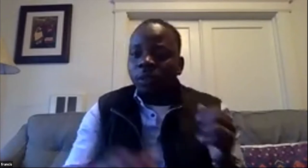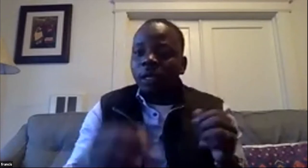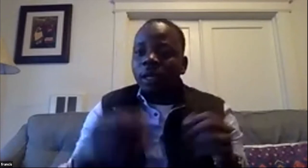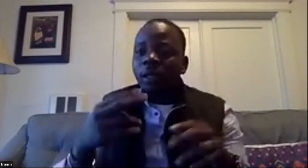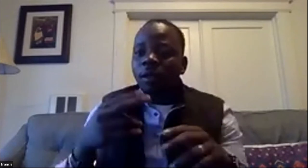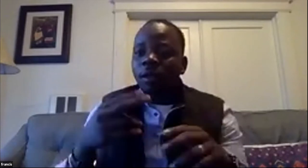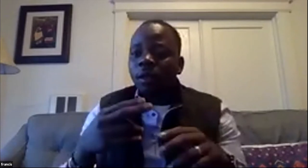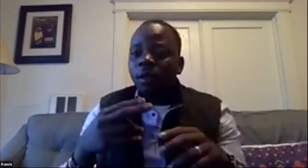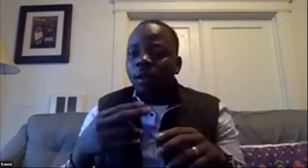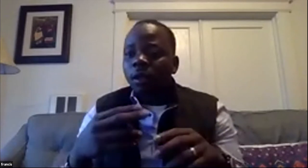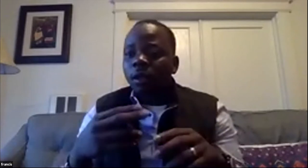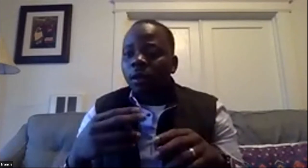many people on your team